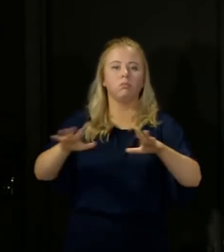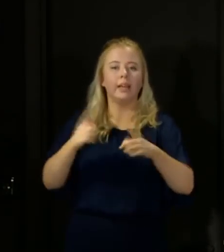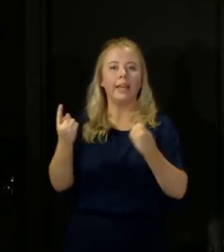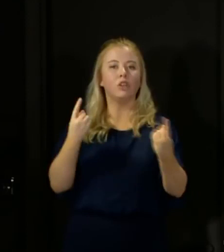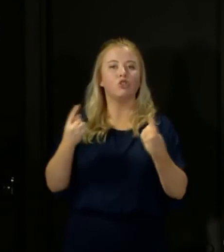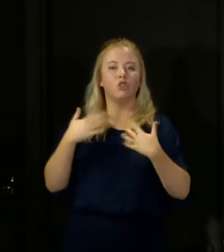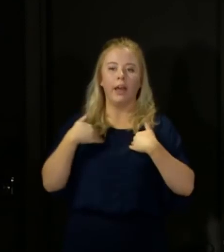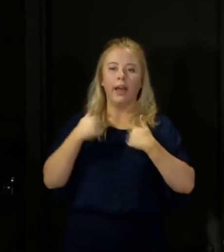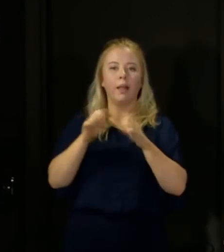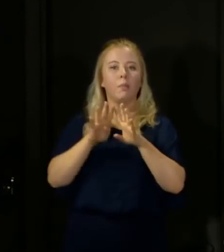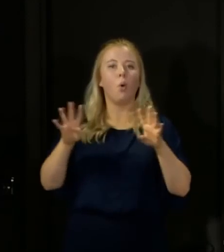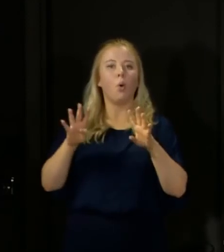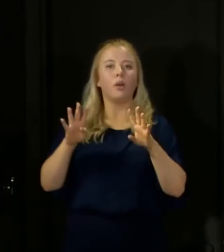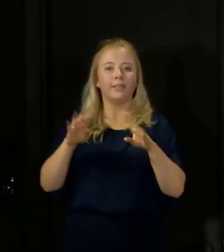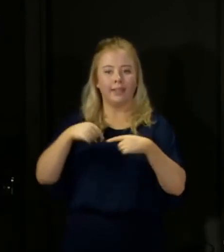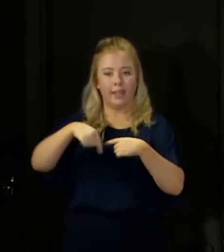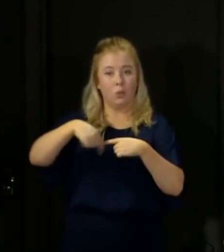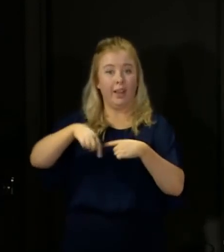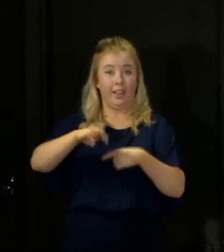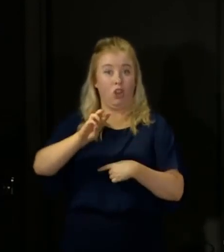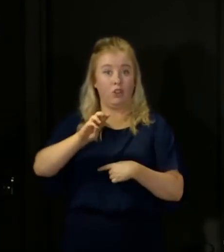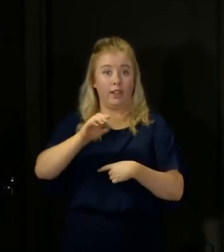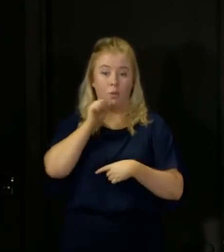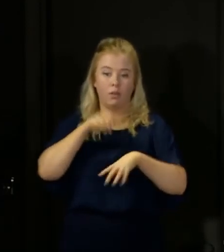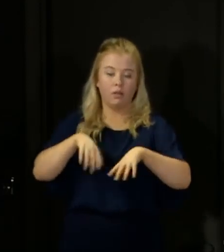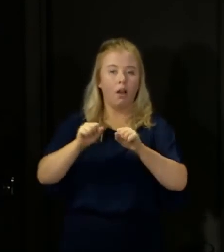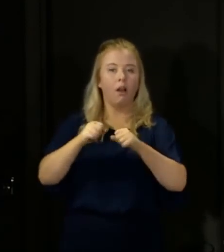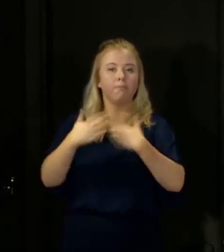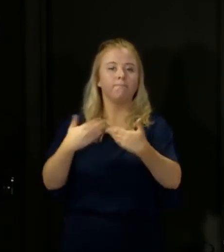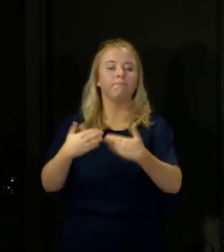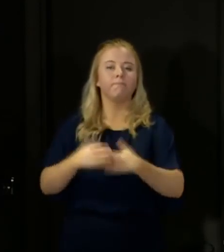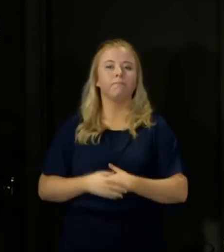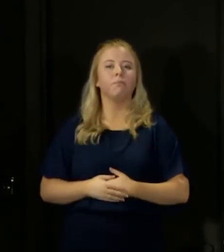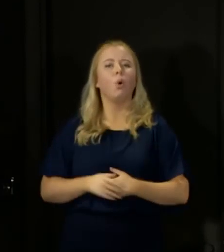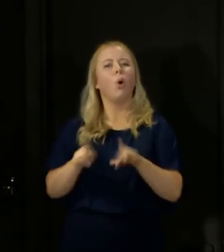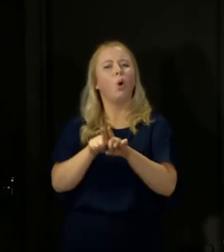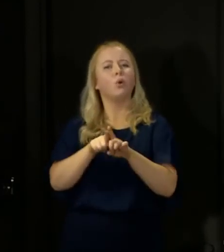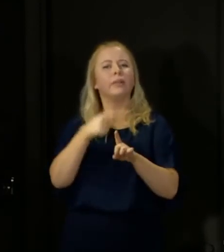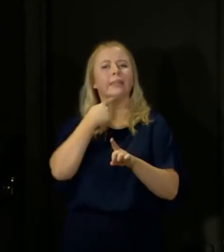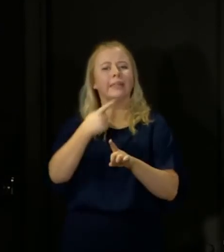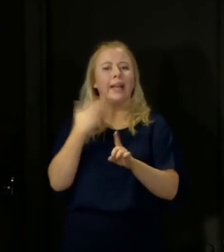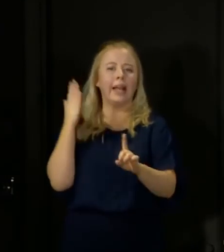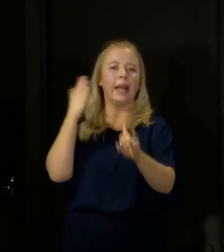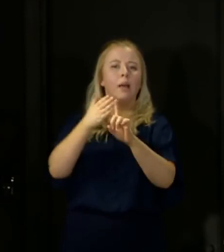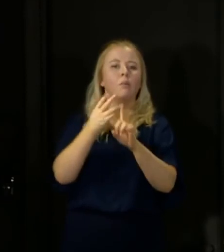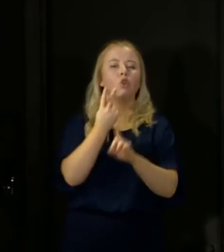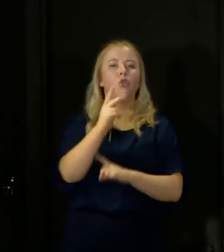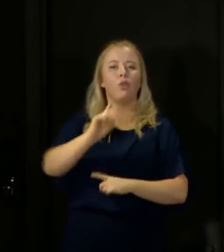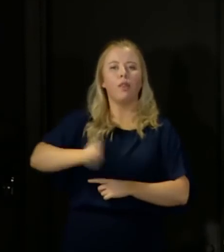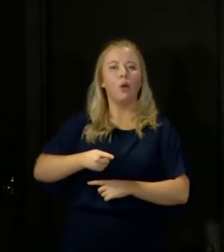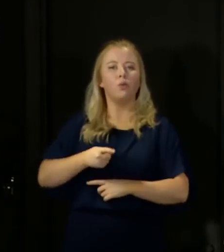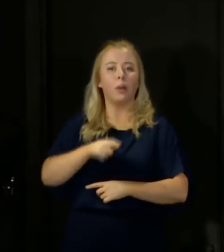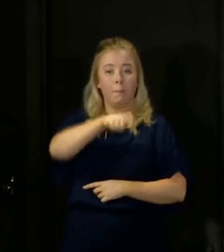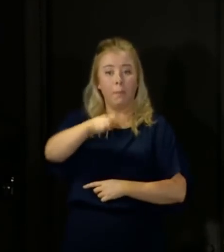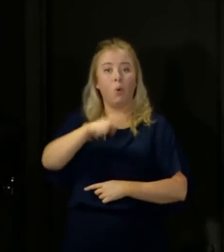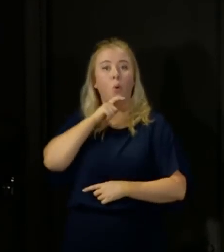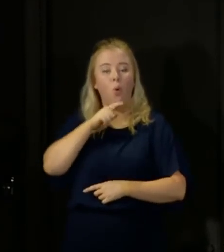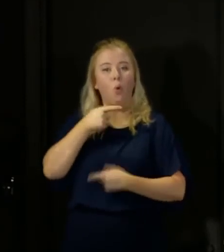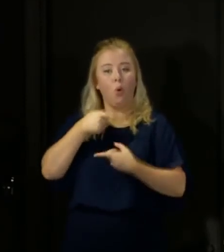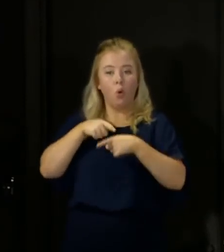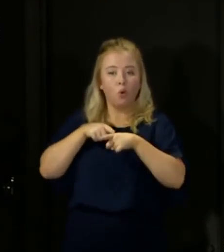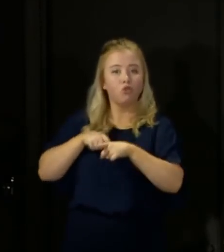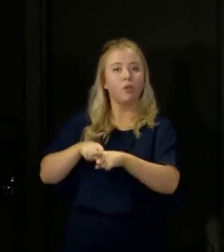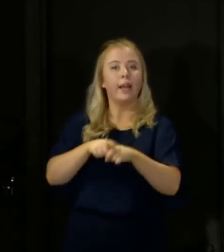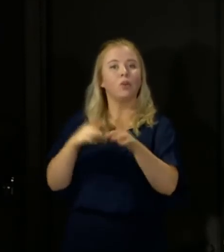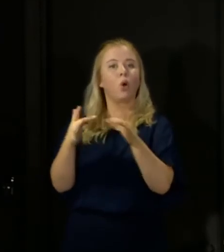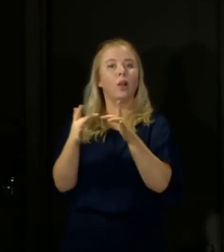by Thursday. Thirdly, we said that we'd aim to have 2,000 contact tracers available by the end of this month. Now, I